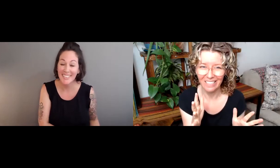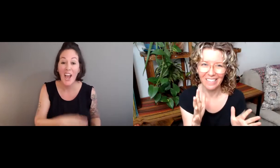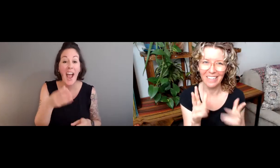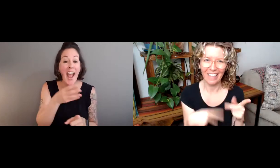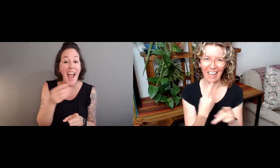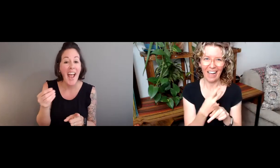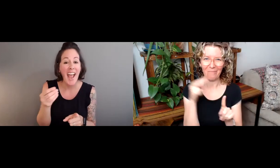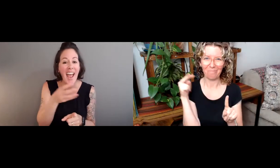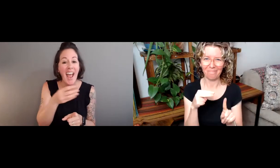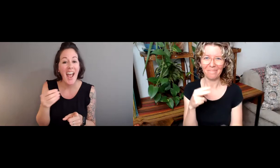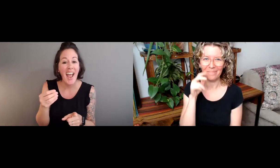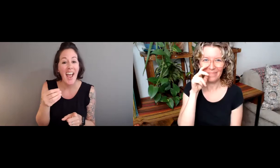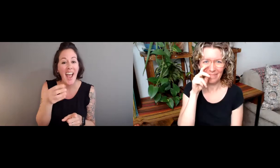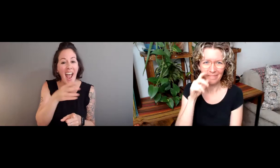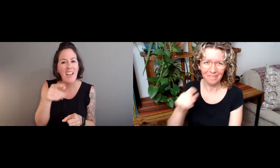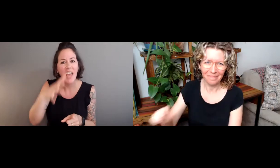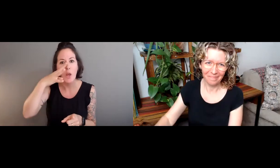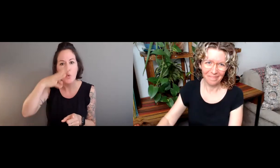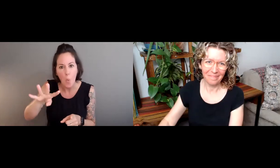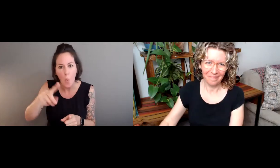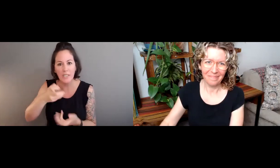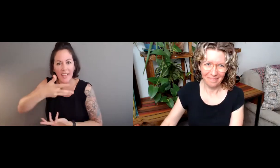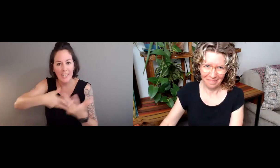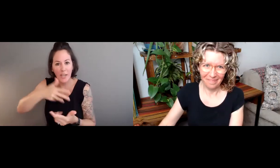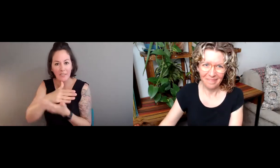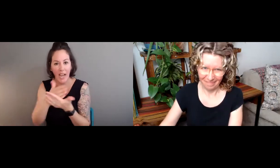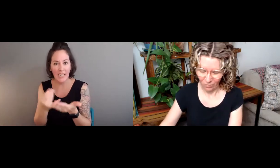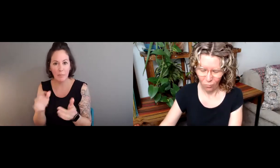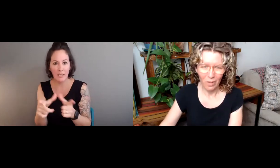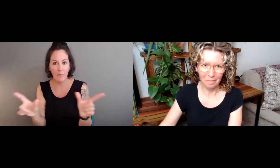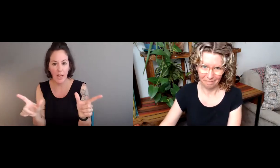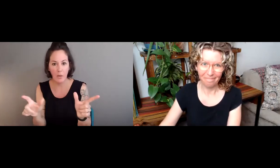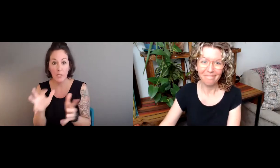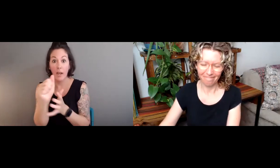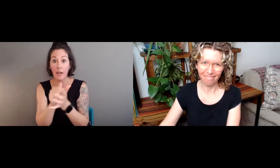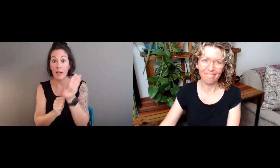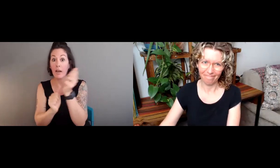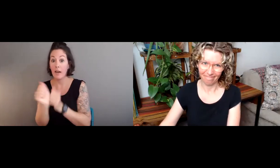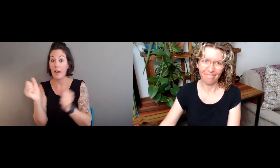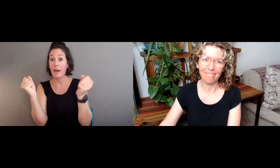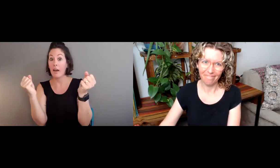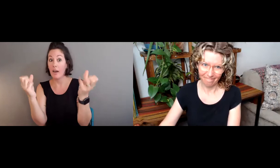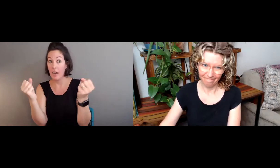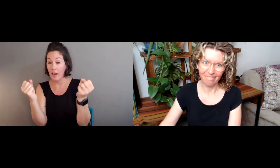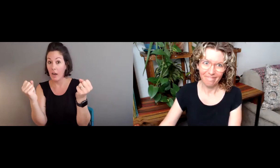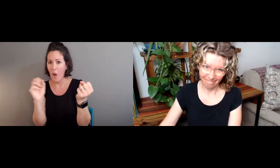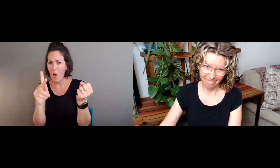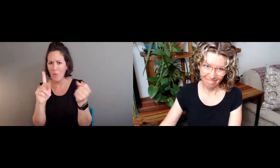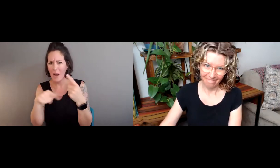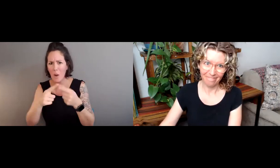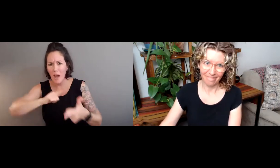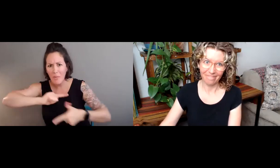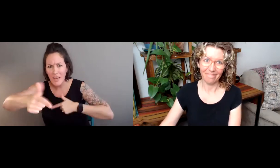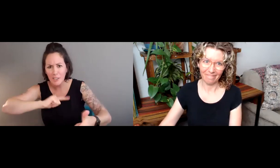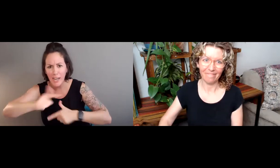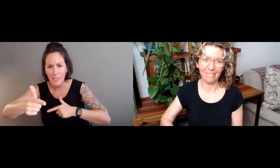ASL, but really, it can just register some basic fingerspelling. And ignores the interactivity of